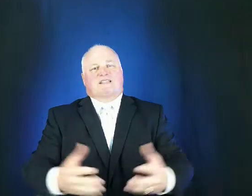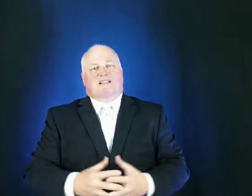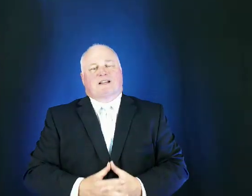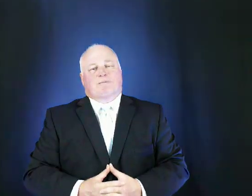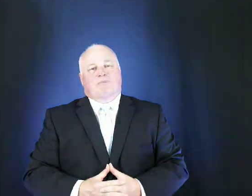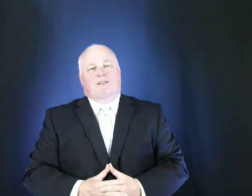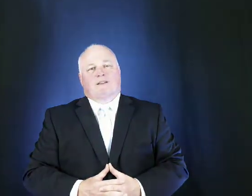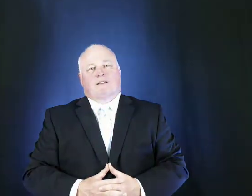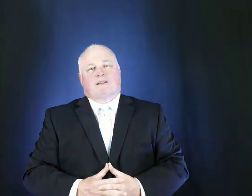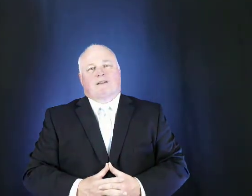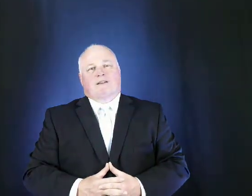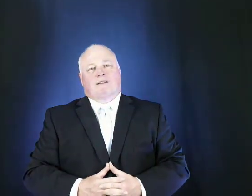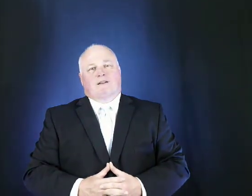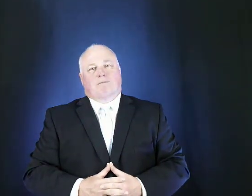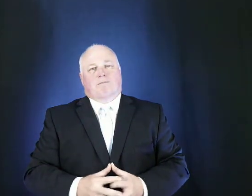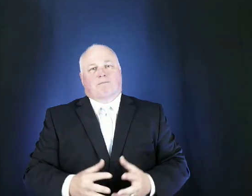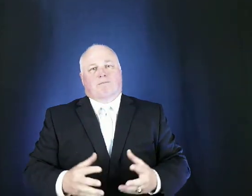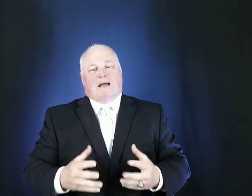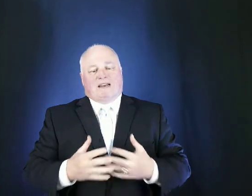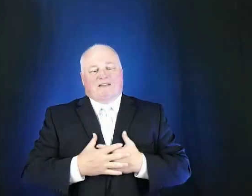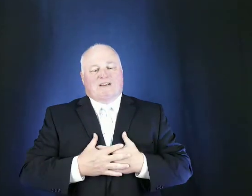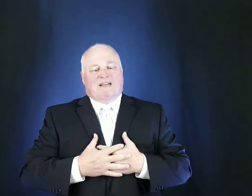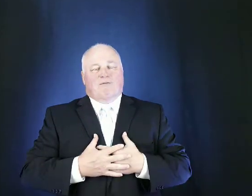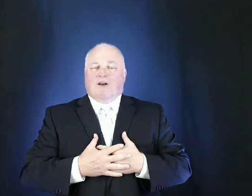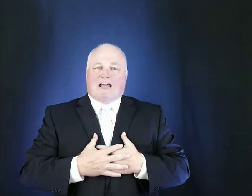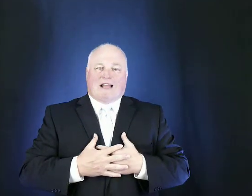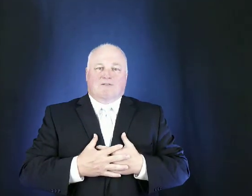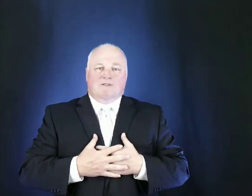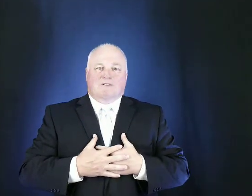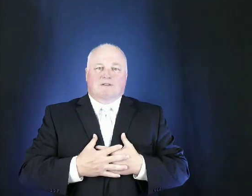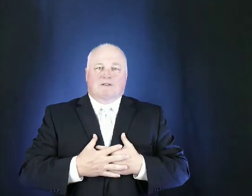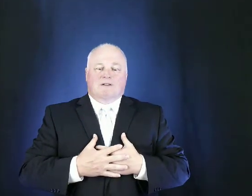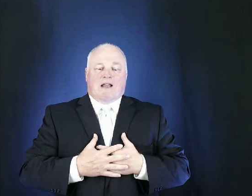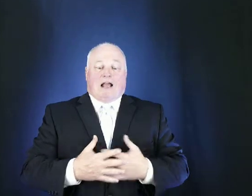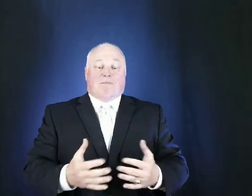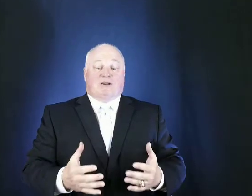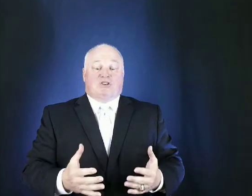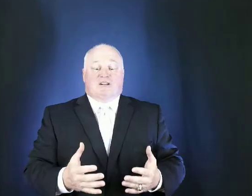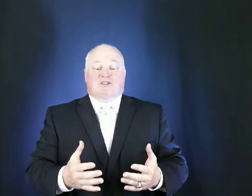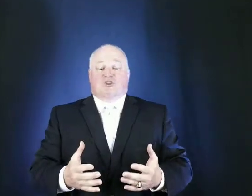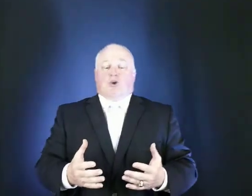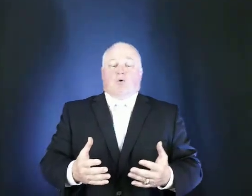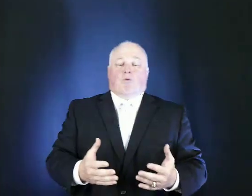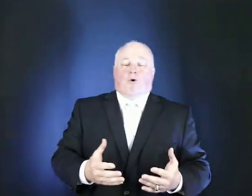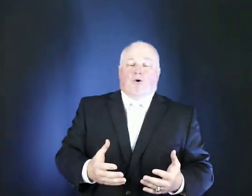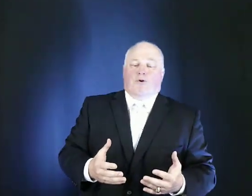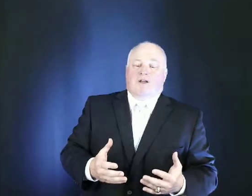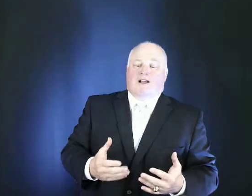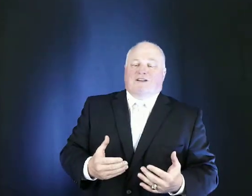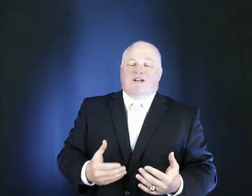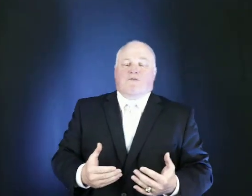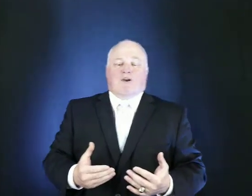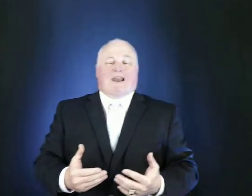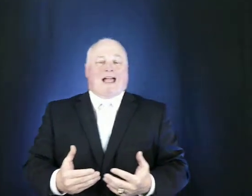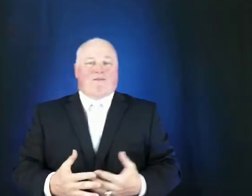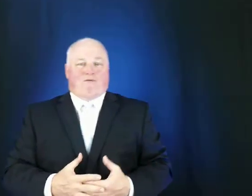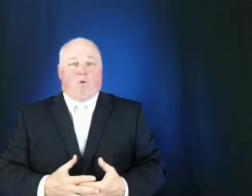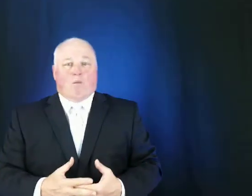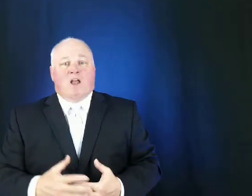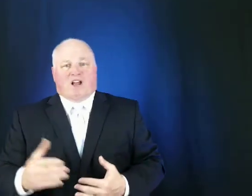them by living different lives our mission is to show a world a different life form a